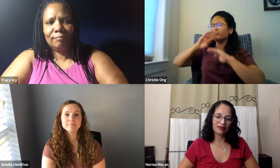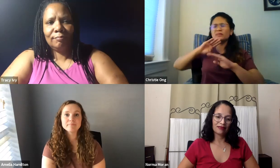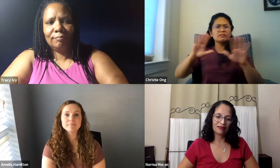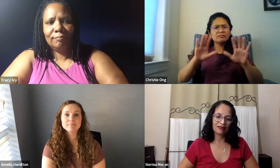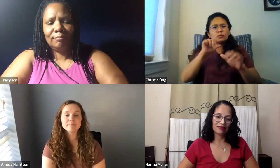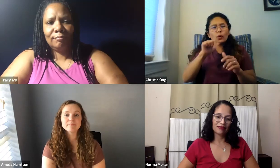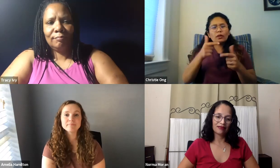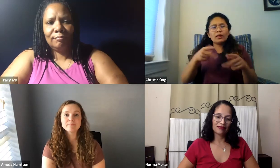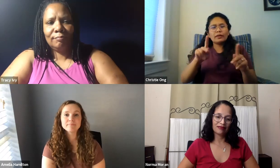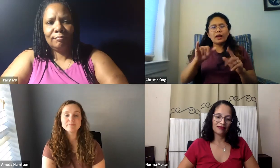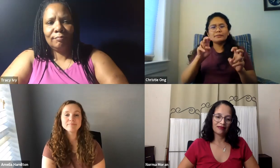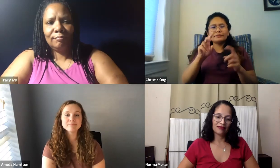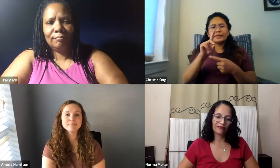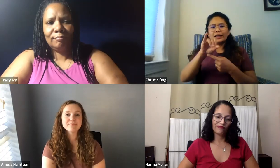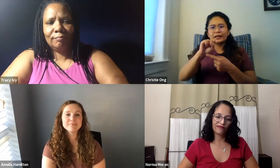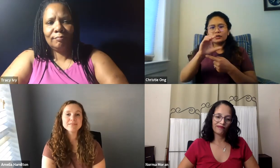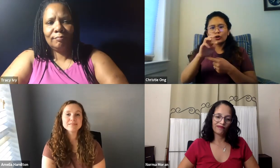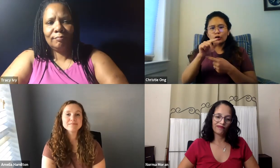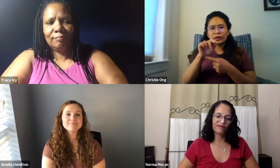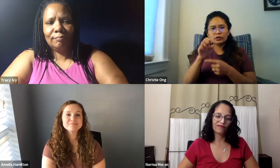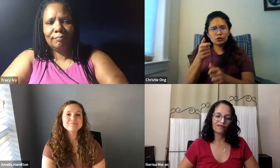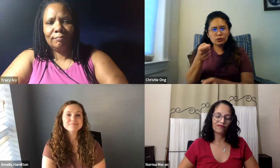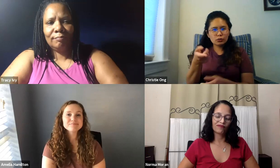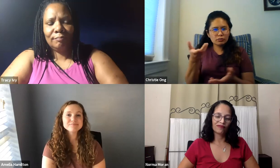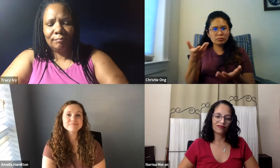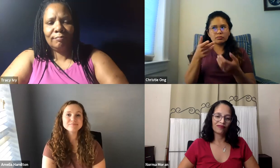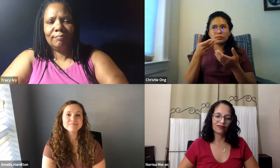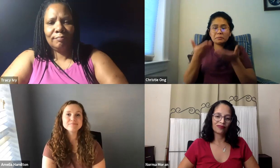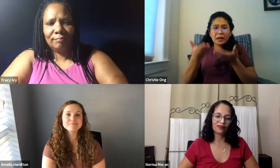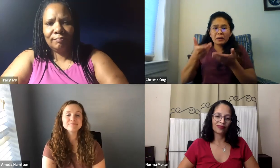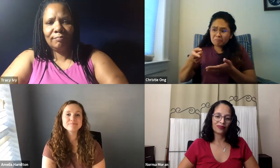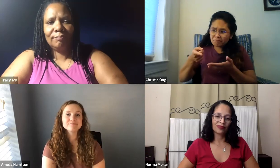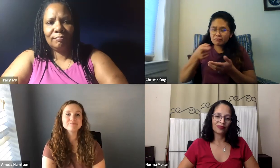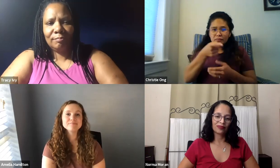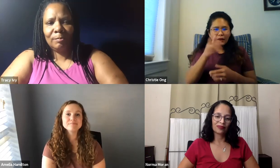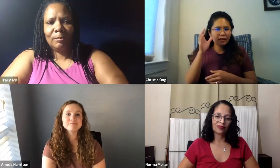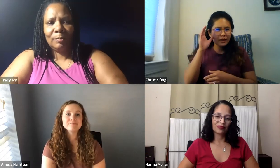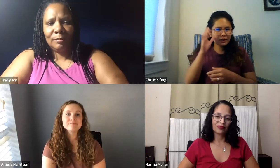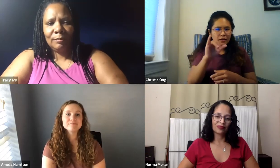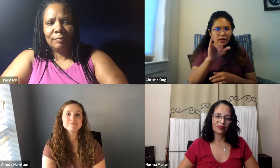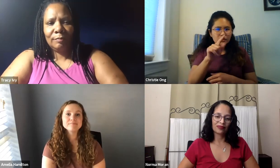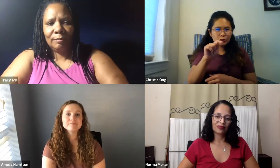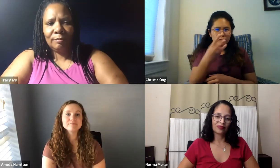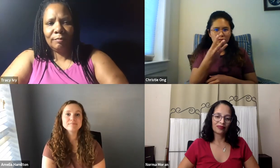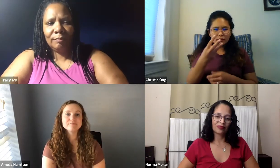want to do with the rest of your life. And then you might be met with frustrations and barriers, but that doesn't have to